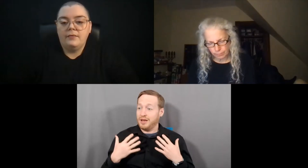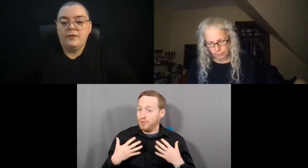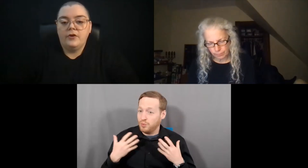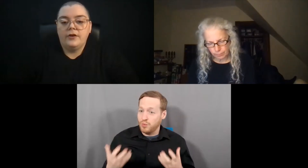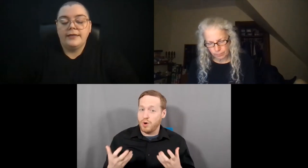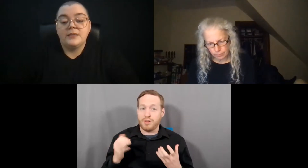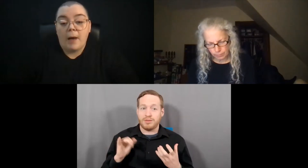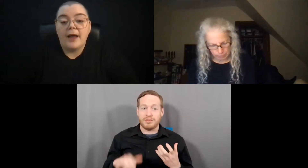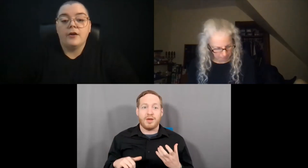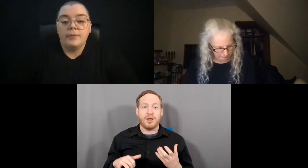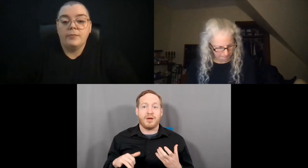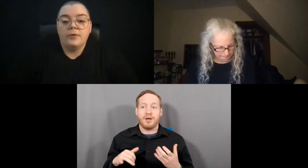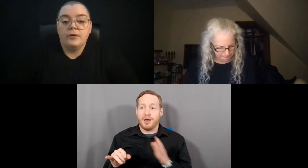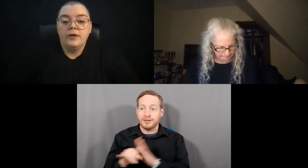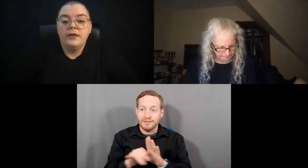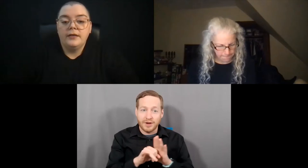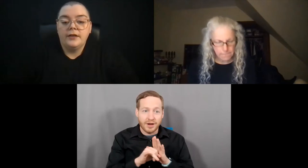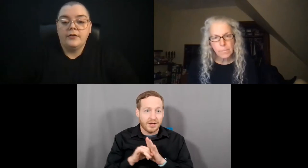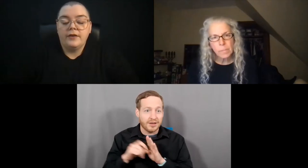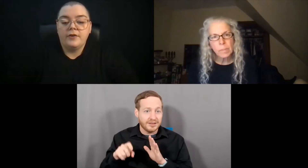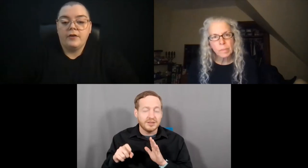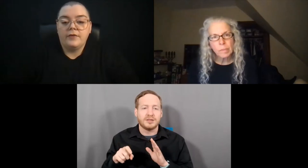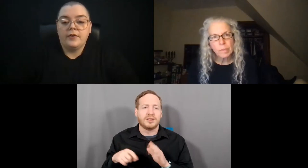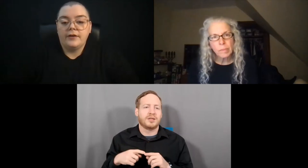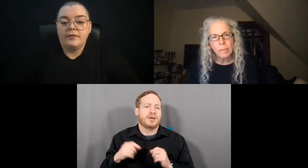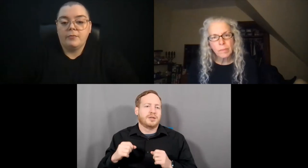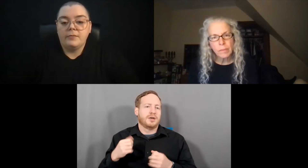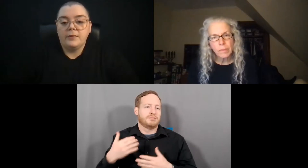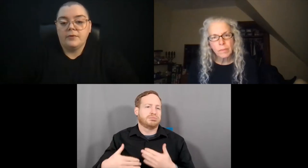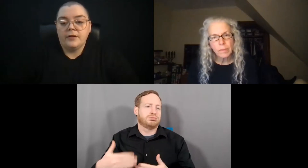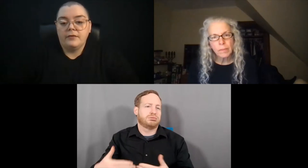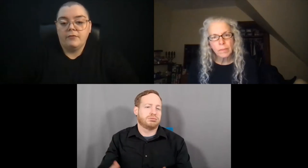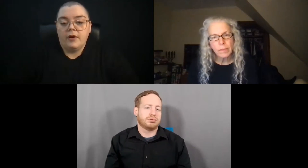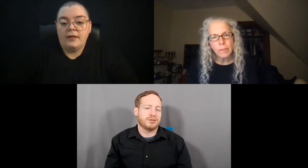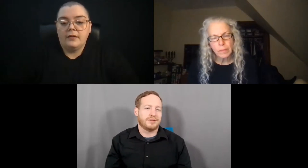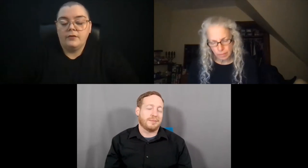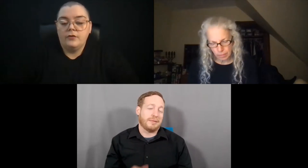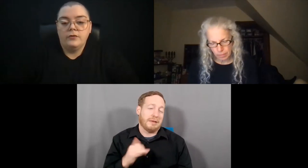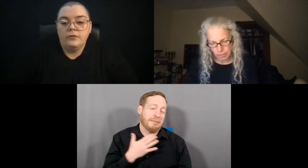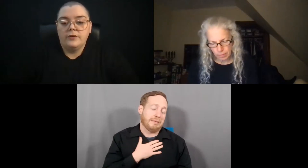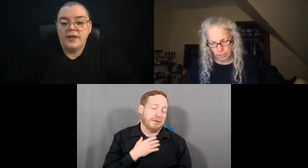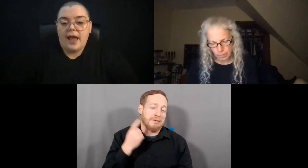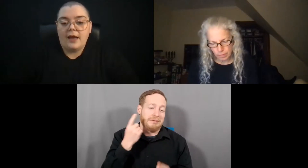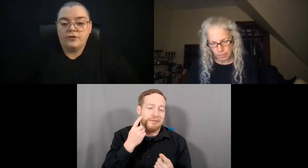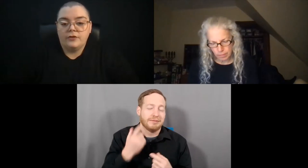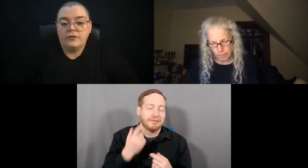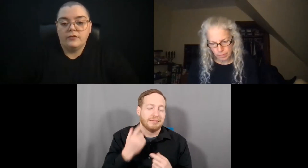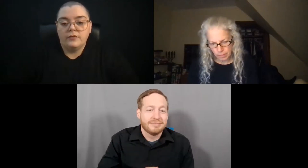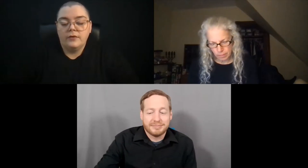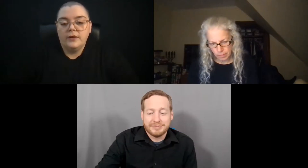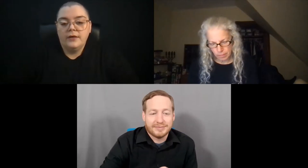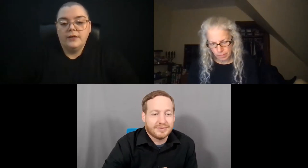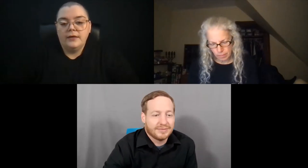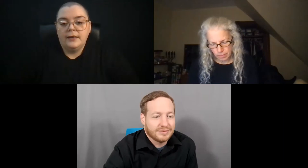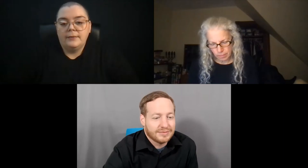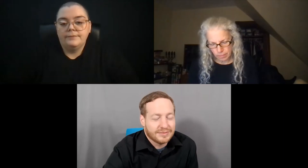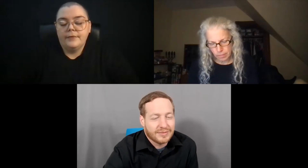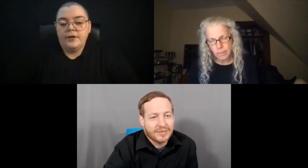could inspire people, you know, and hard of hearing and deaf blind people in Rhode Island to take action to,